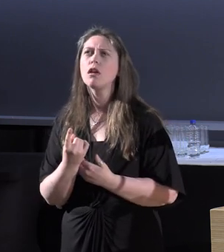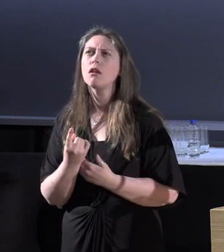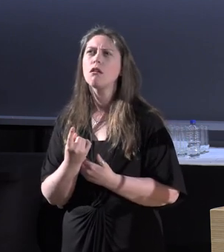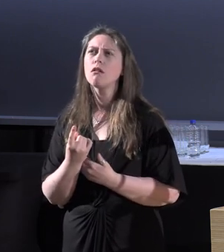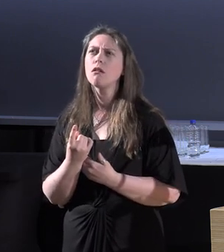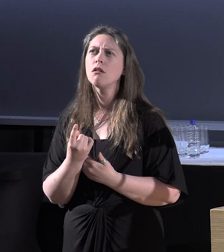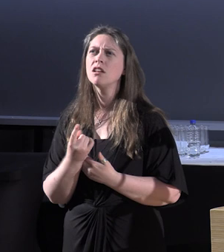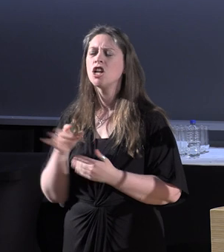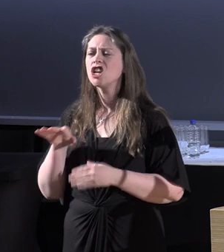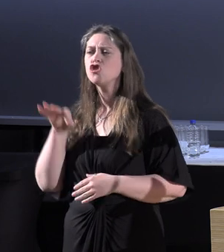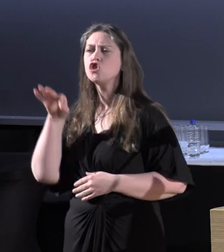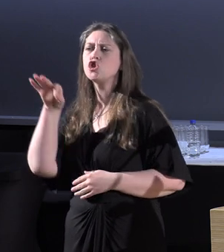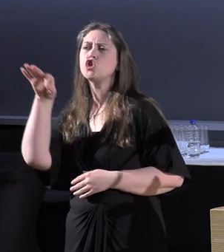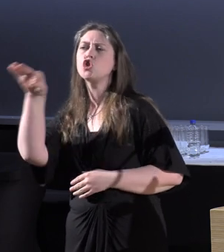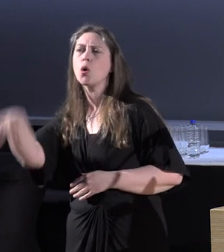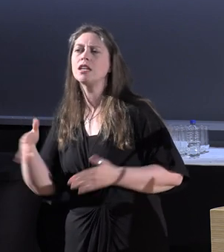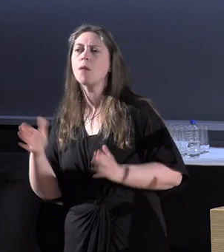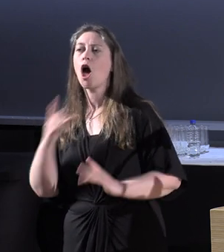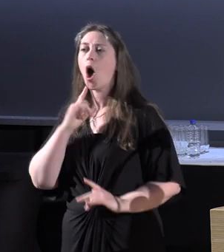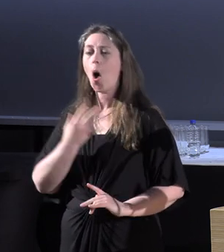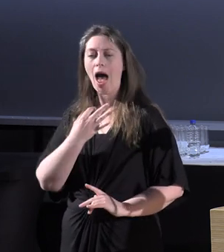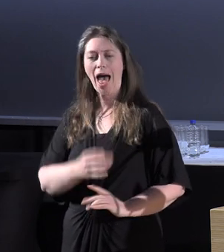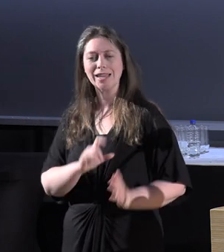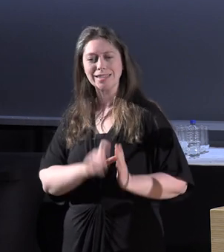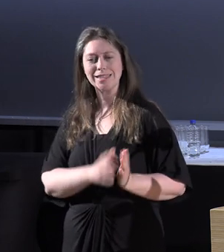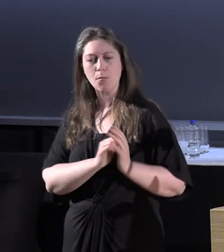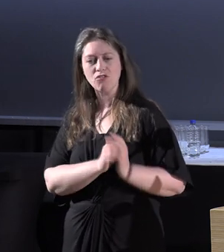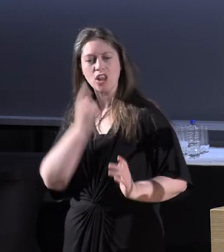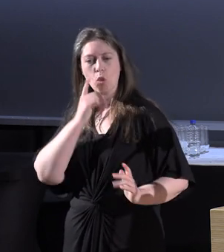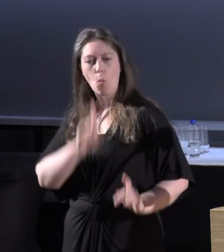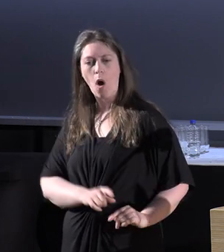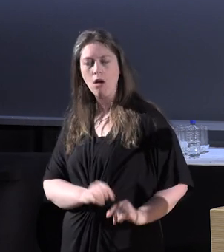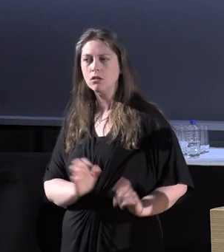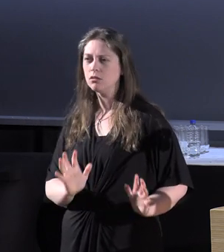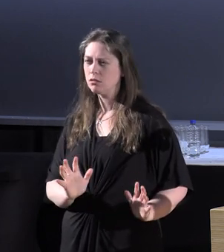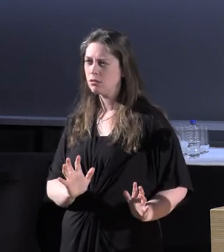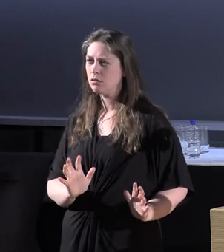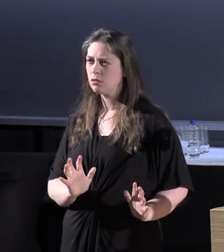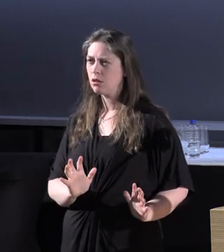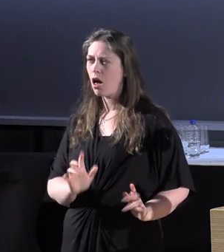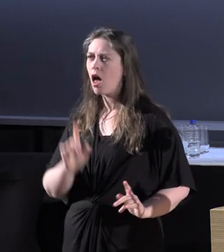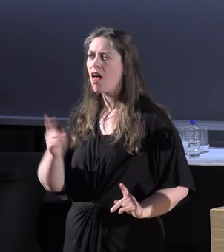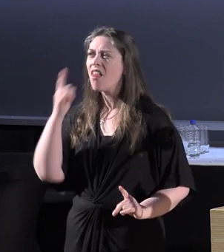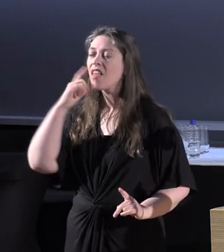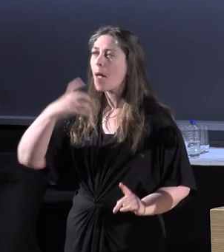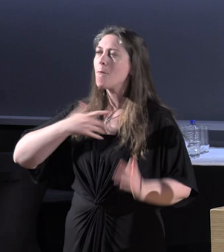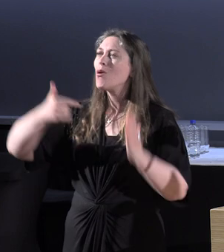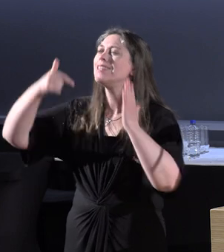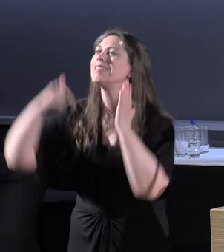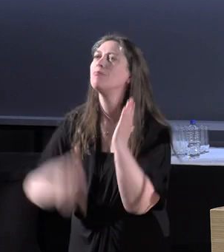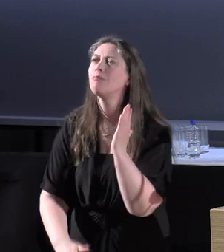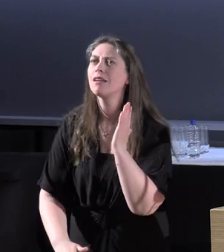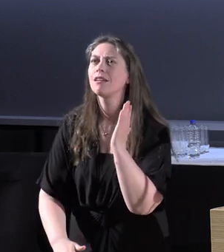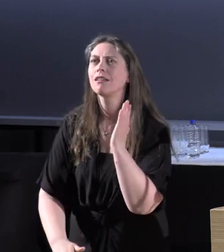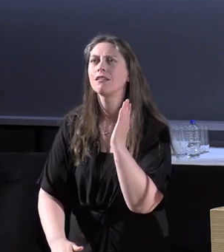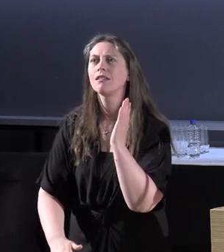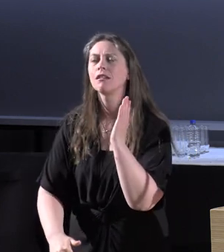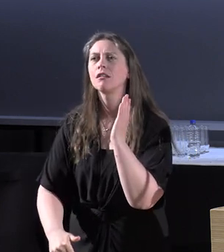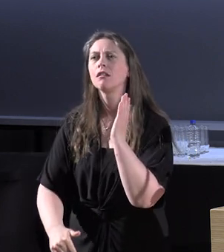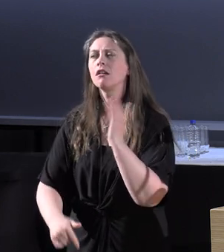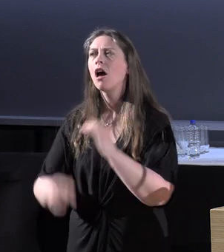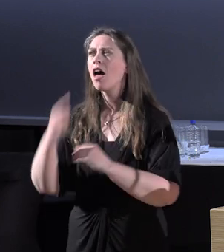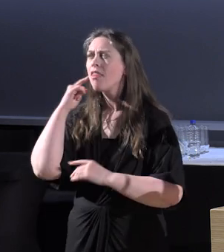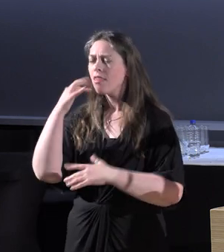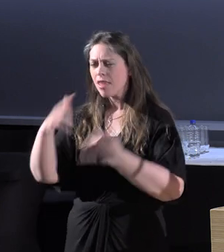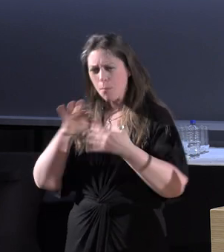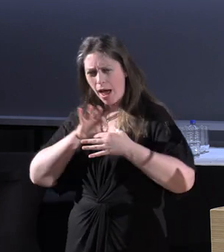tokenistic way, oh I asked my disabled friend what they thought, and so on. But think more deeply about it. Think about